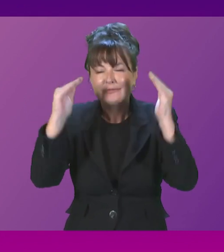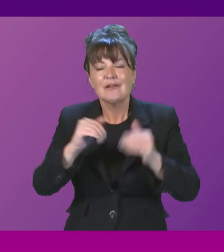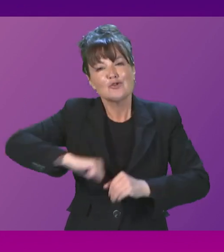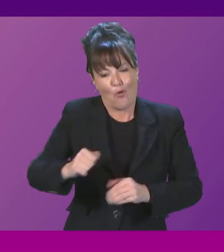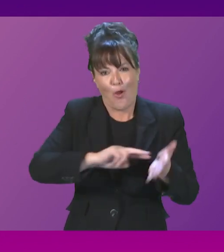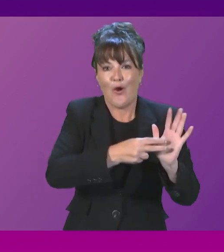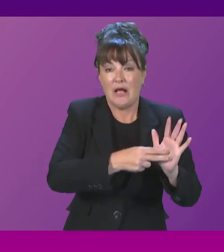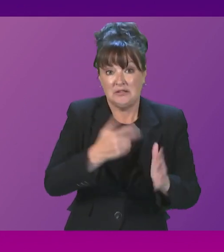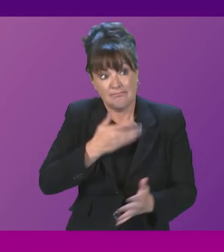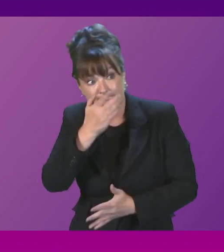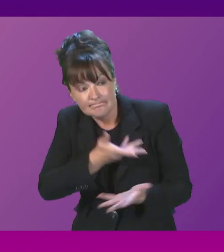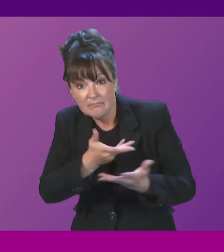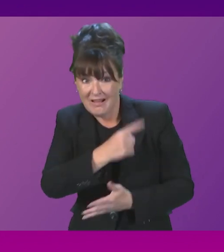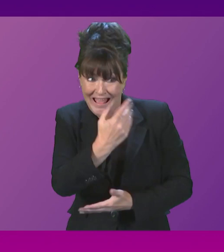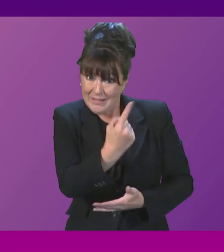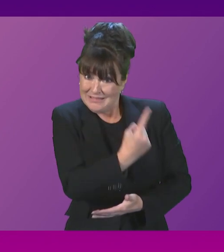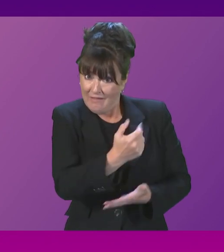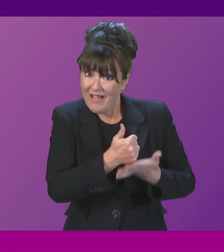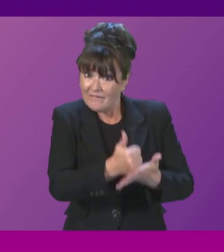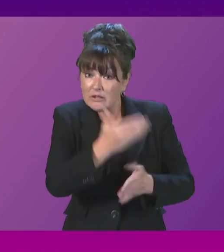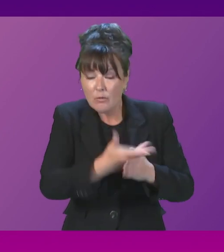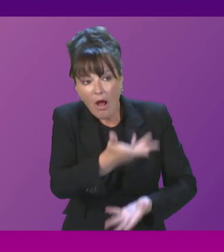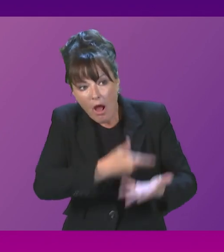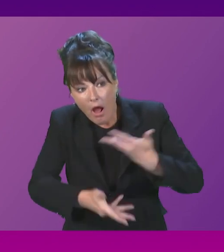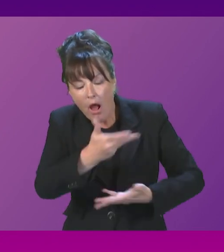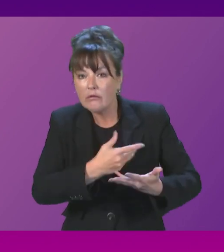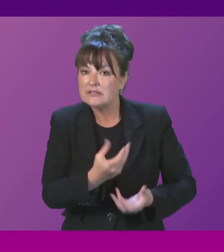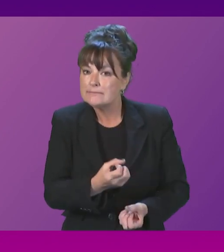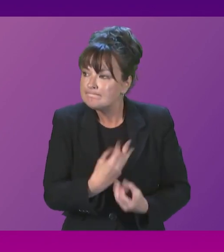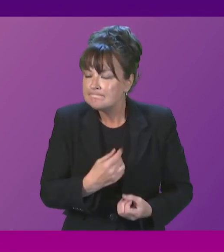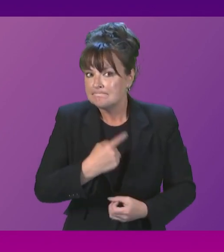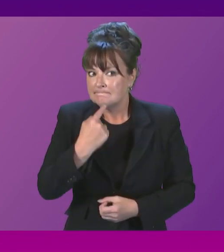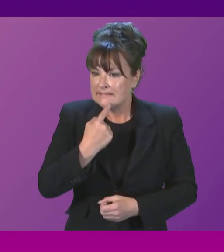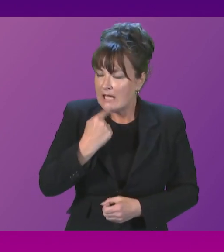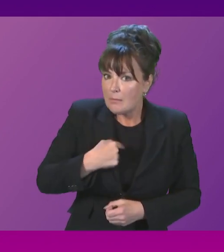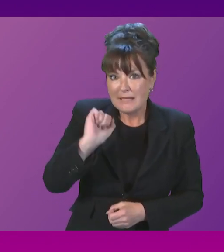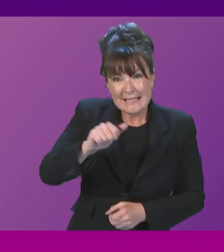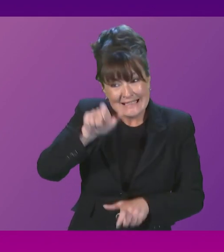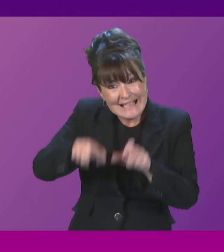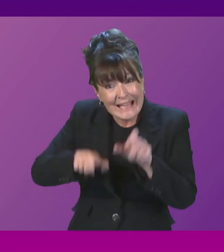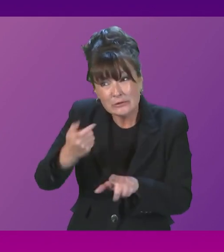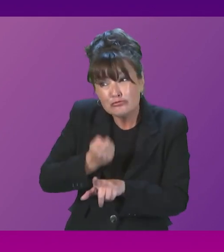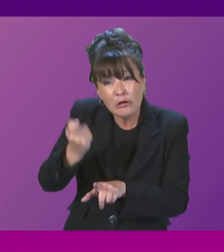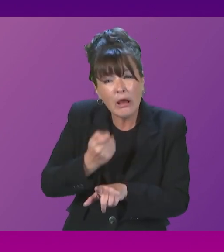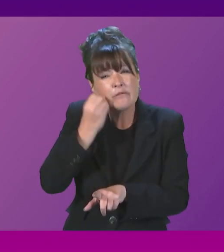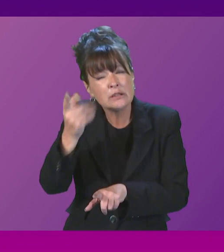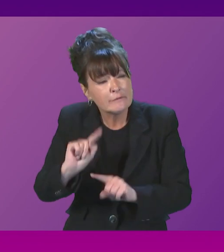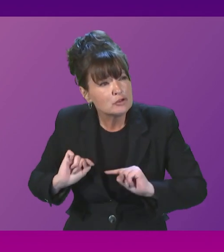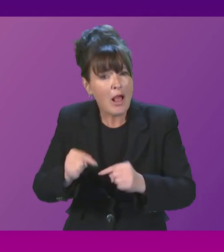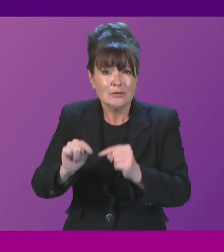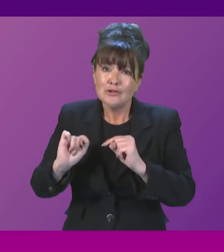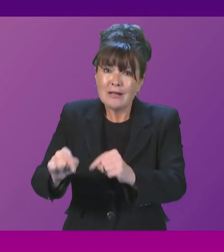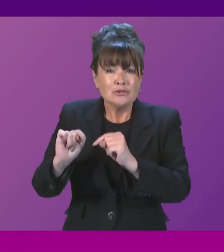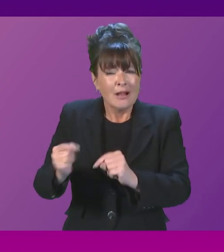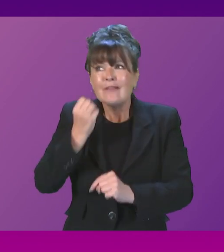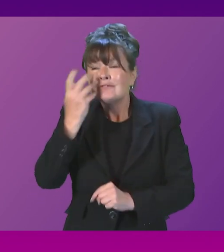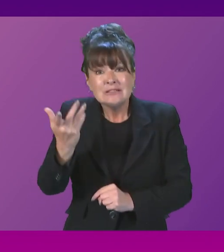directly from advice workers on the massive challenges that tenants are experiencing day to day and the urgent need to support